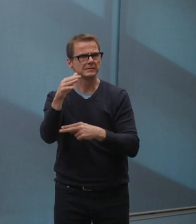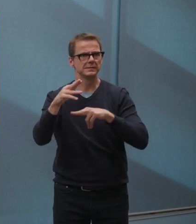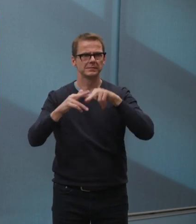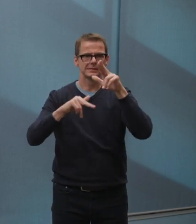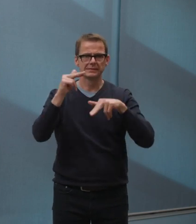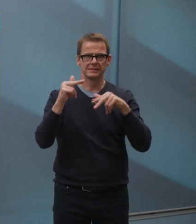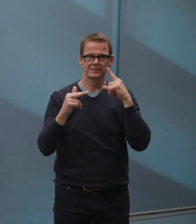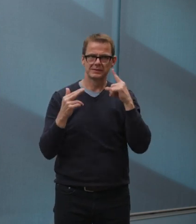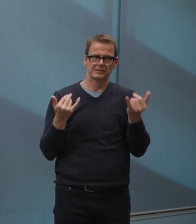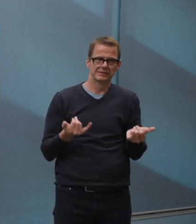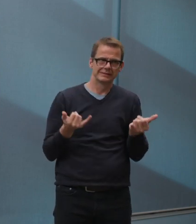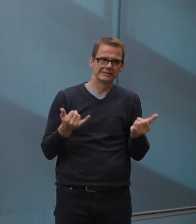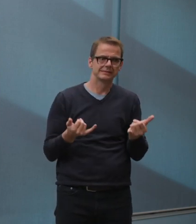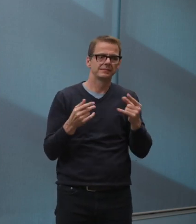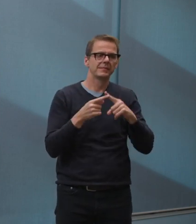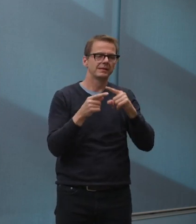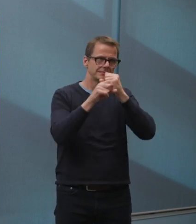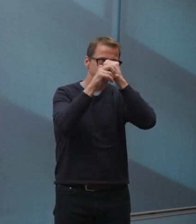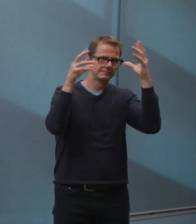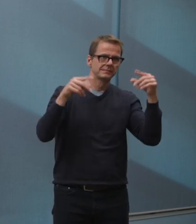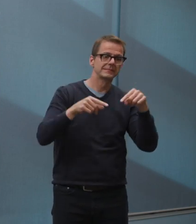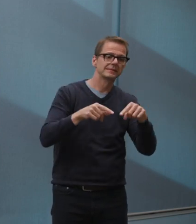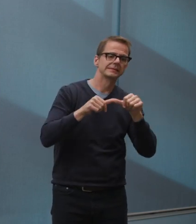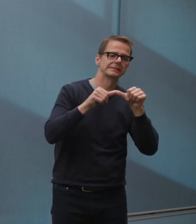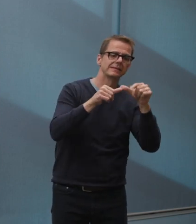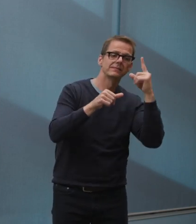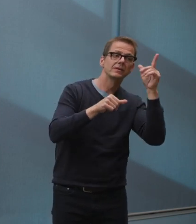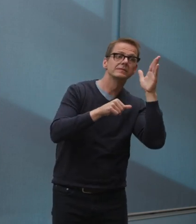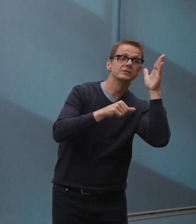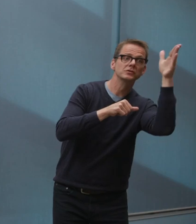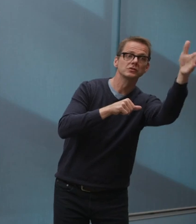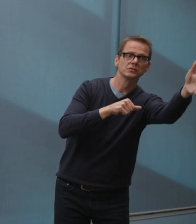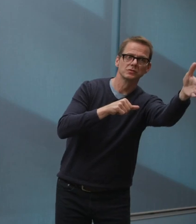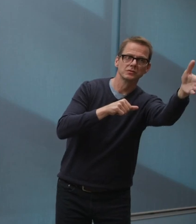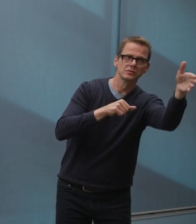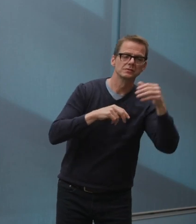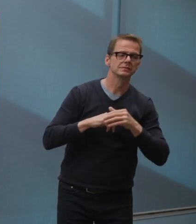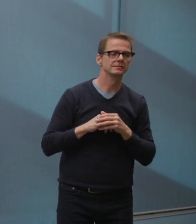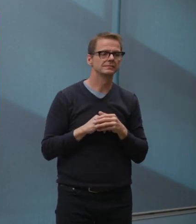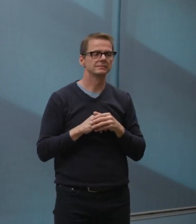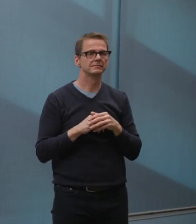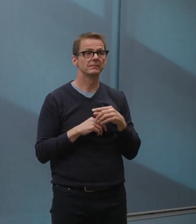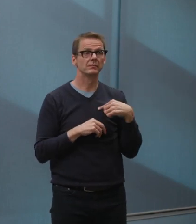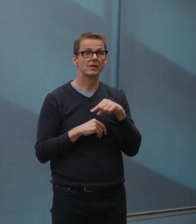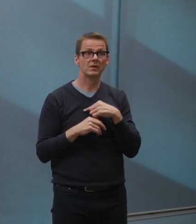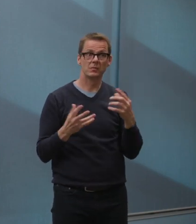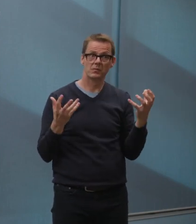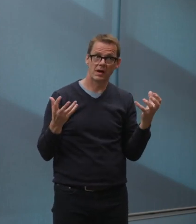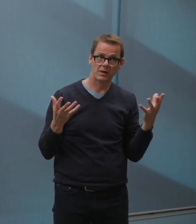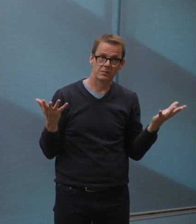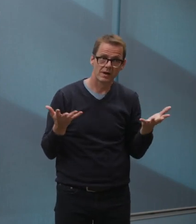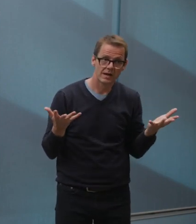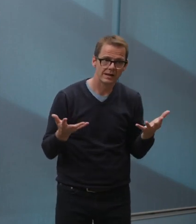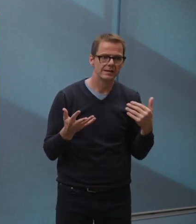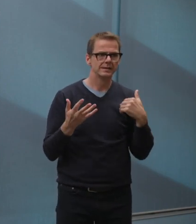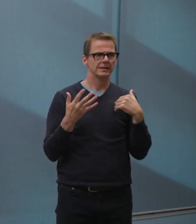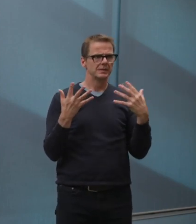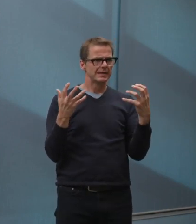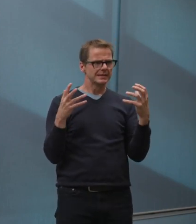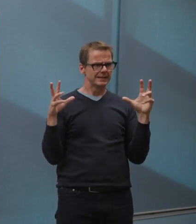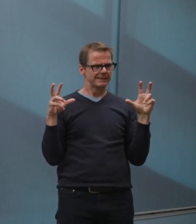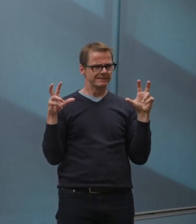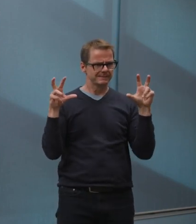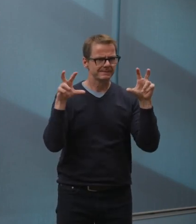keep up that level of investment in future years without help. Edmonton's growing budget